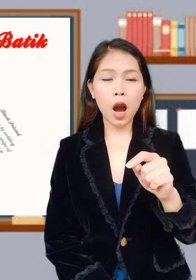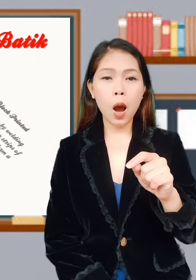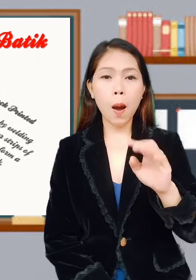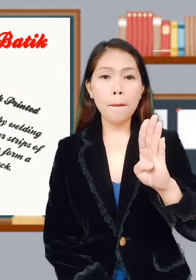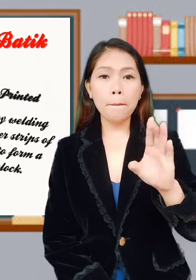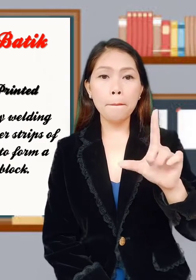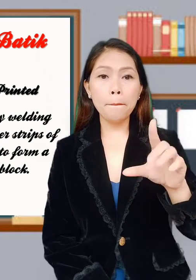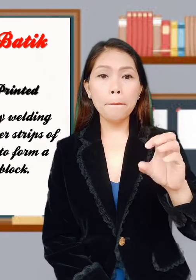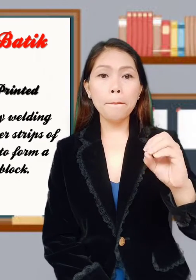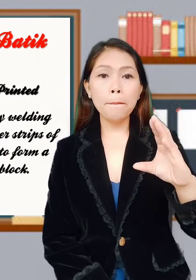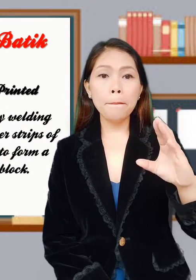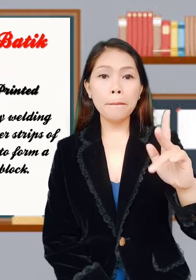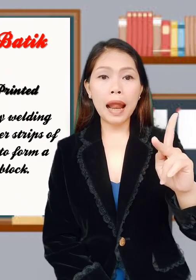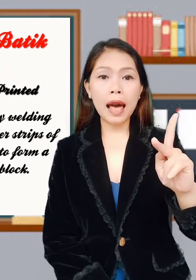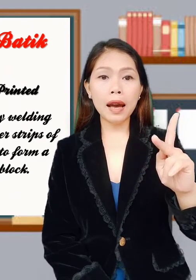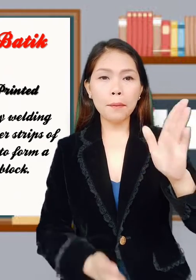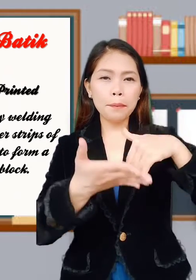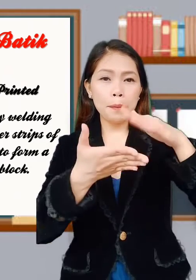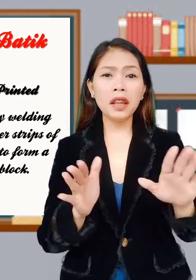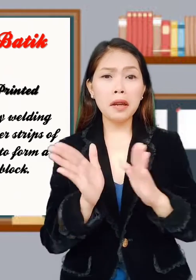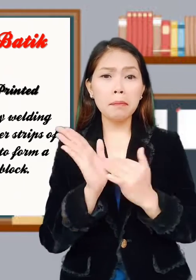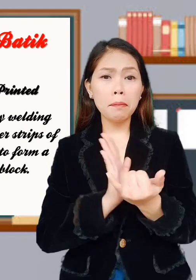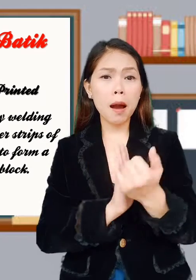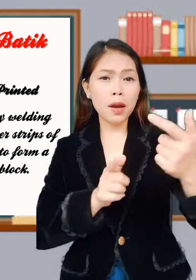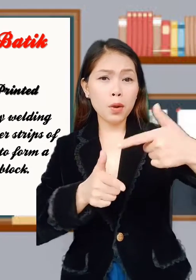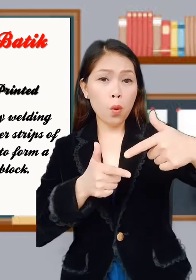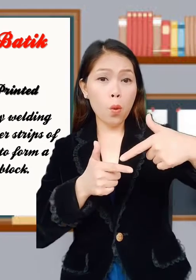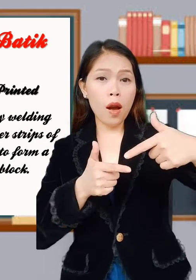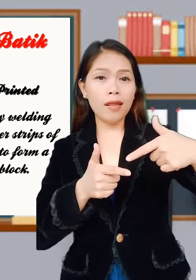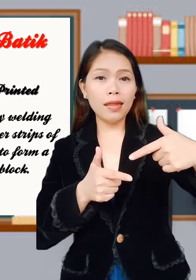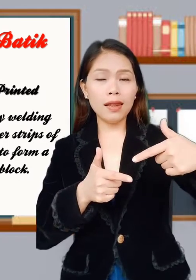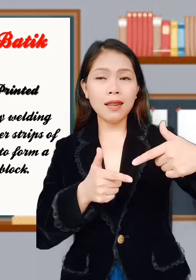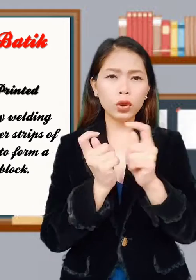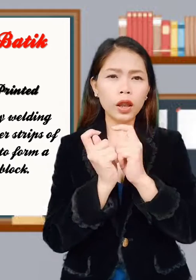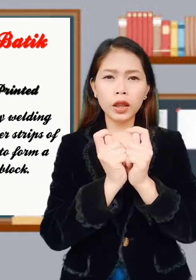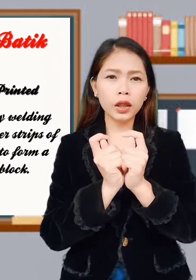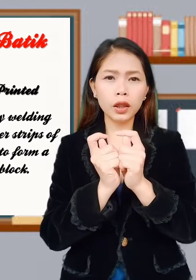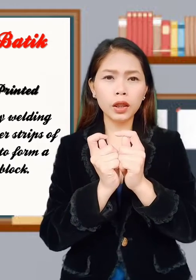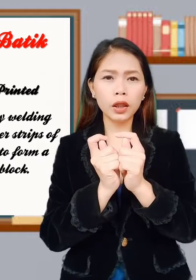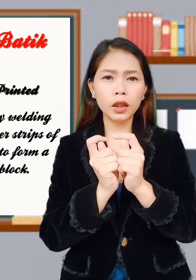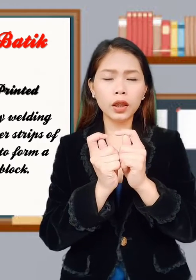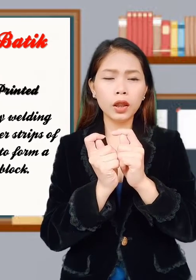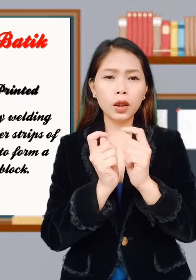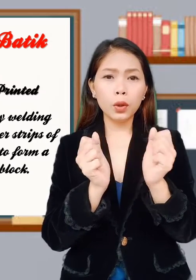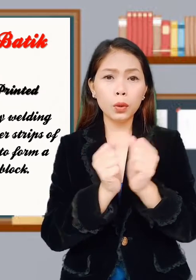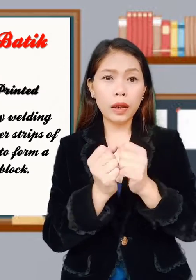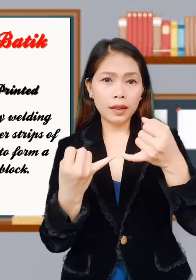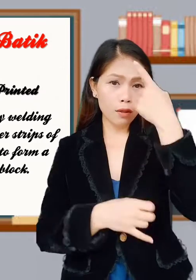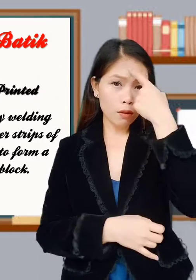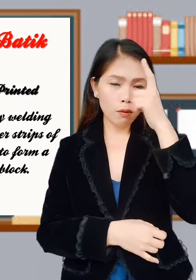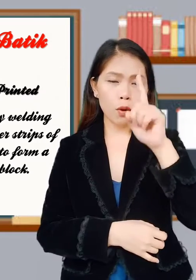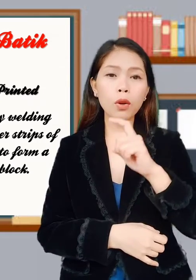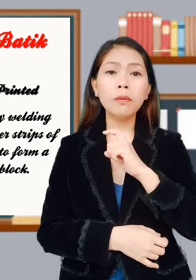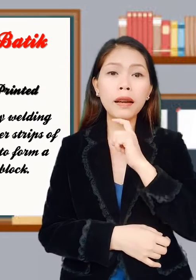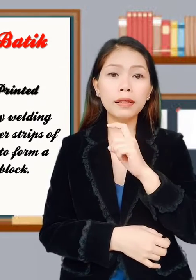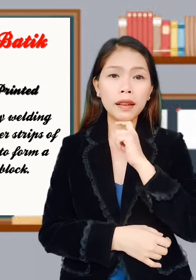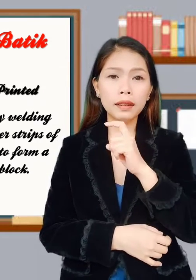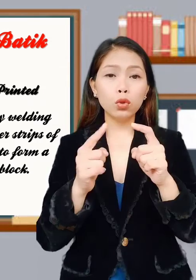Second, block printed. Done by welding together strips of metal